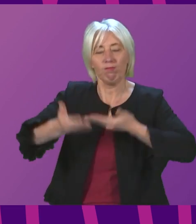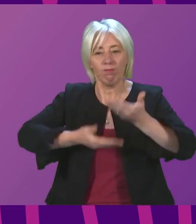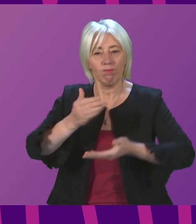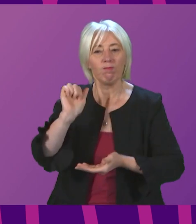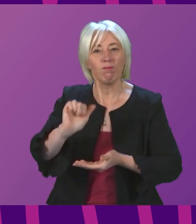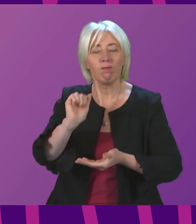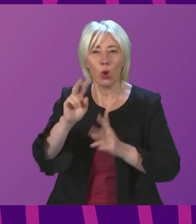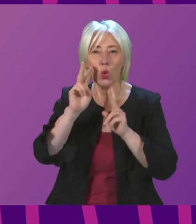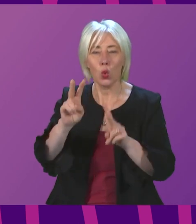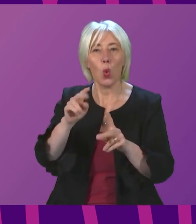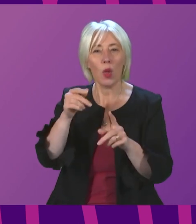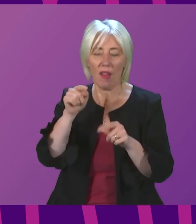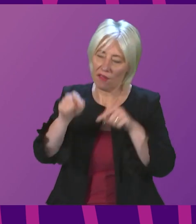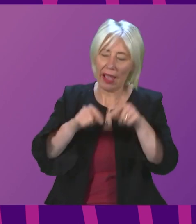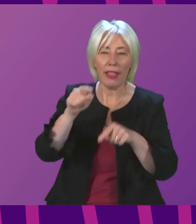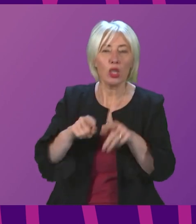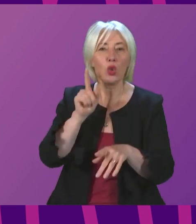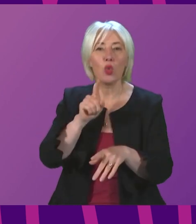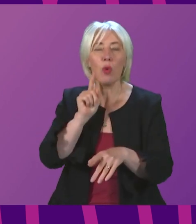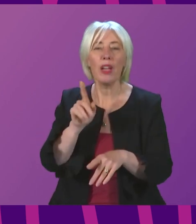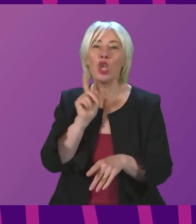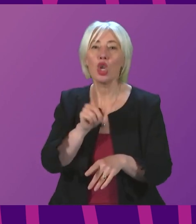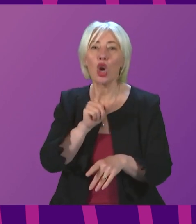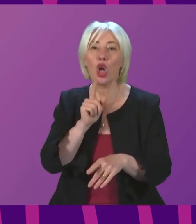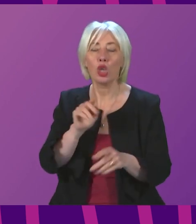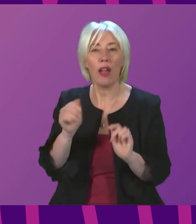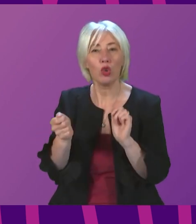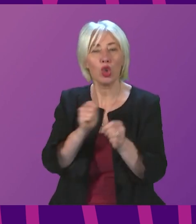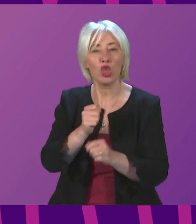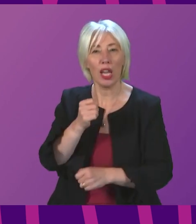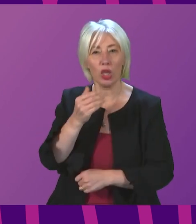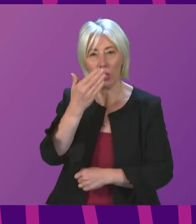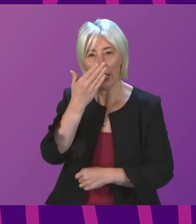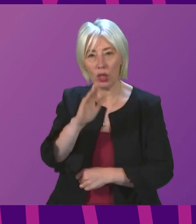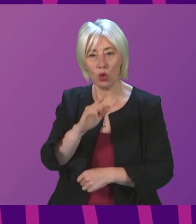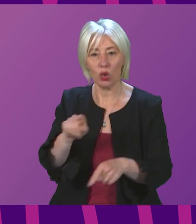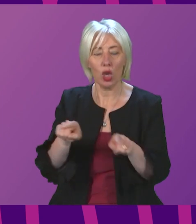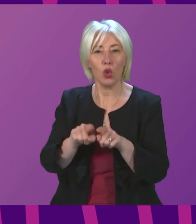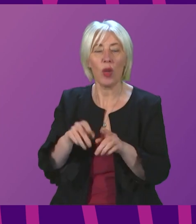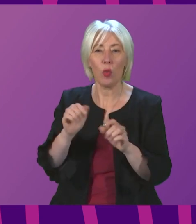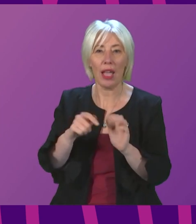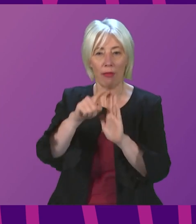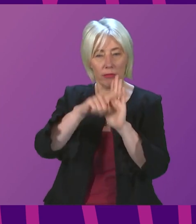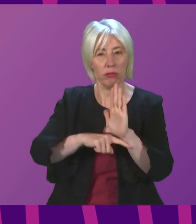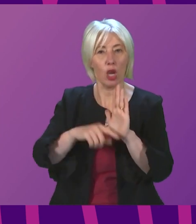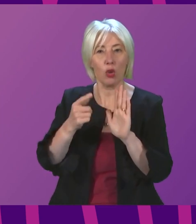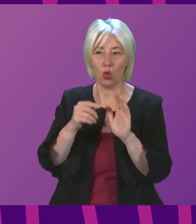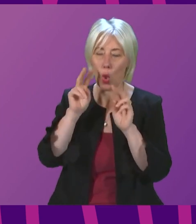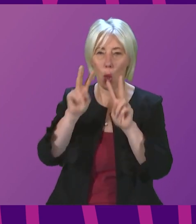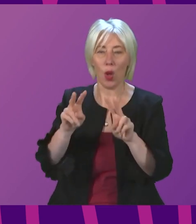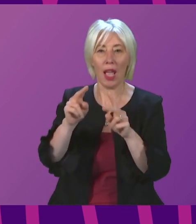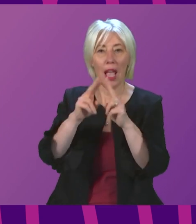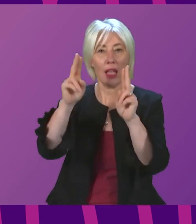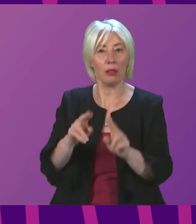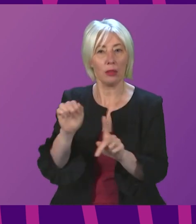address violence against women and girls and change attitudes. We have gold-plated legislation to tackle domestic abuse. As the Sunday